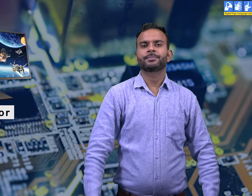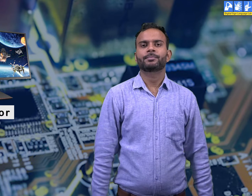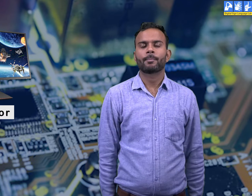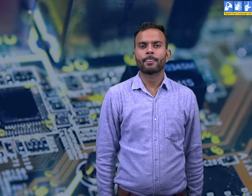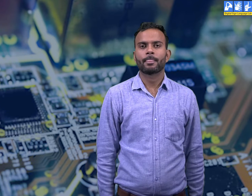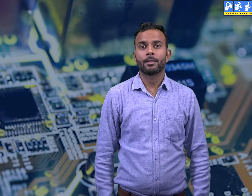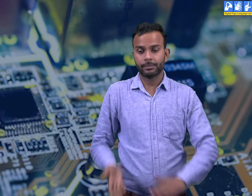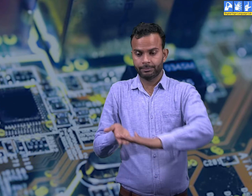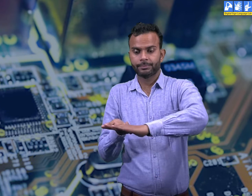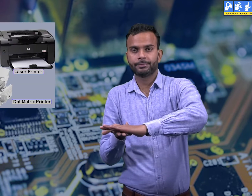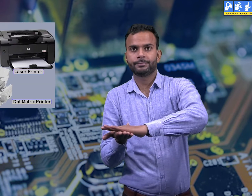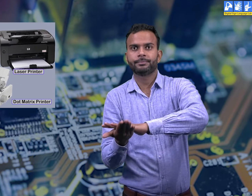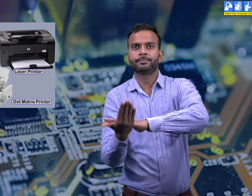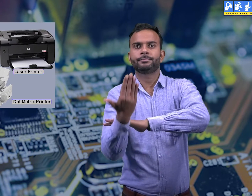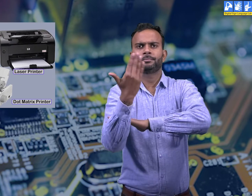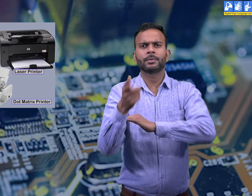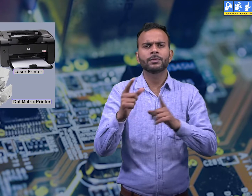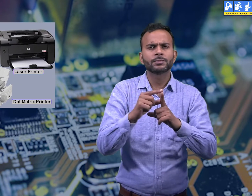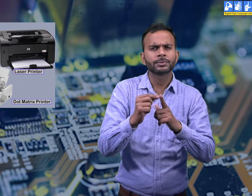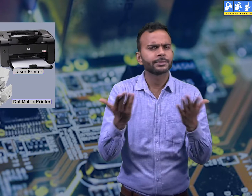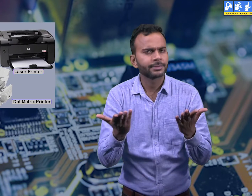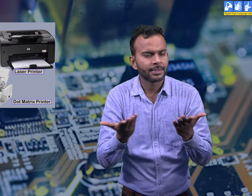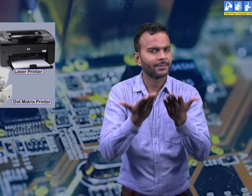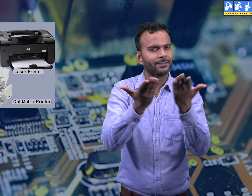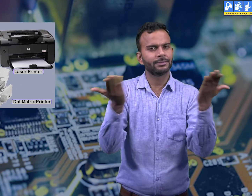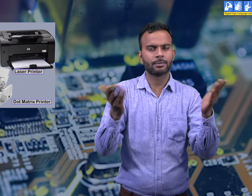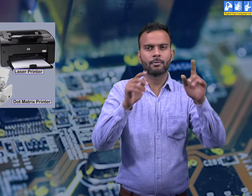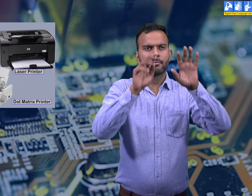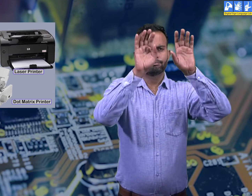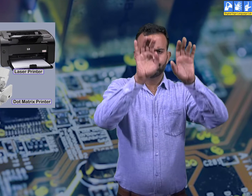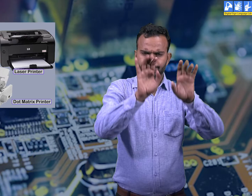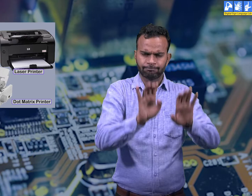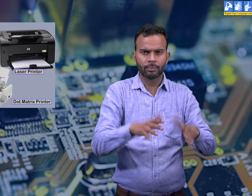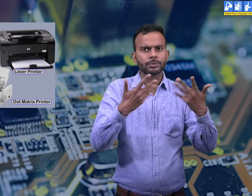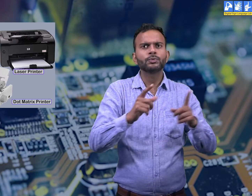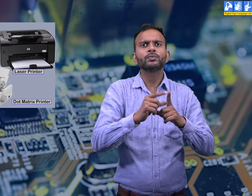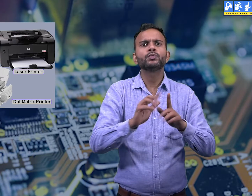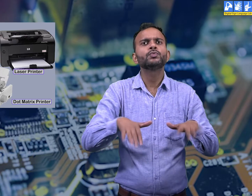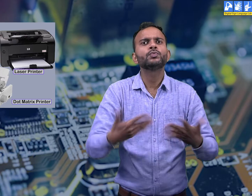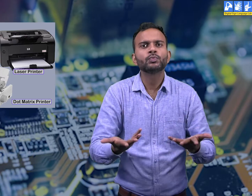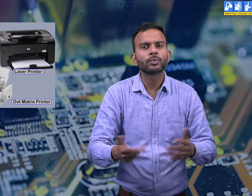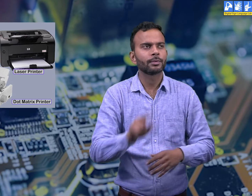Printer Printer printer prints out work on paper.